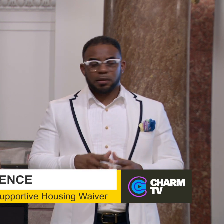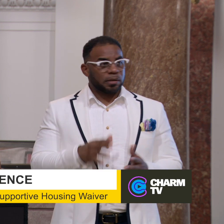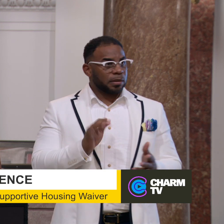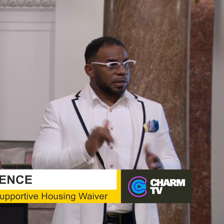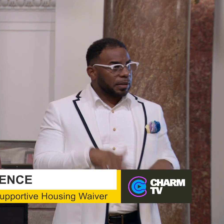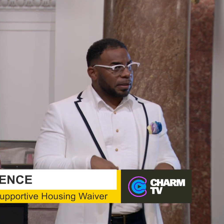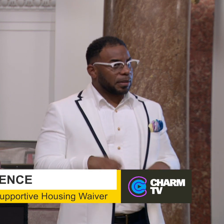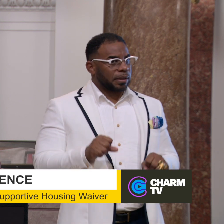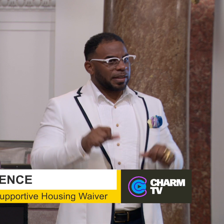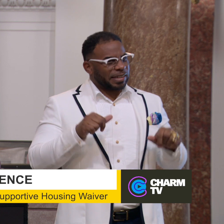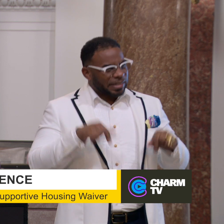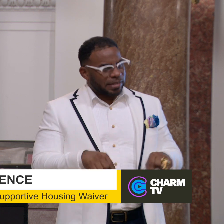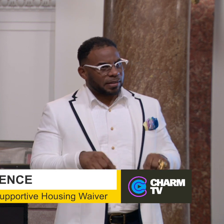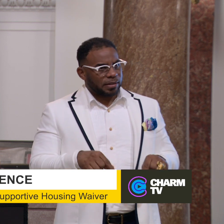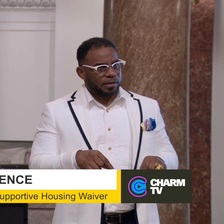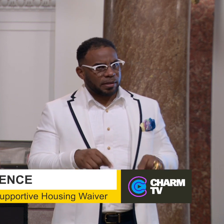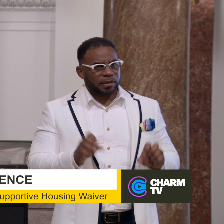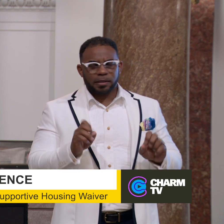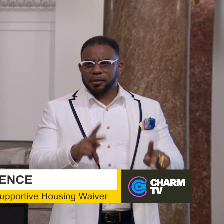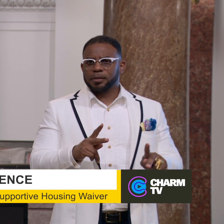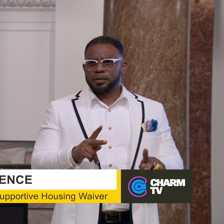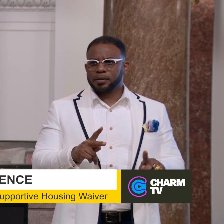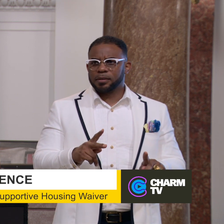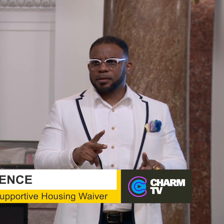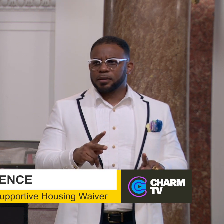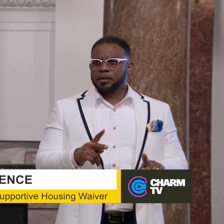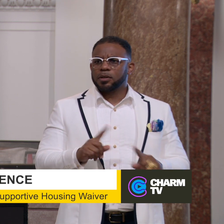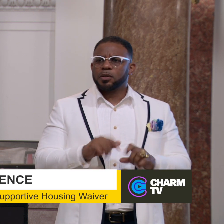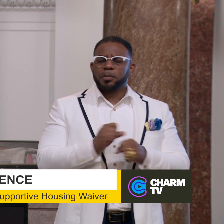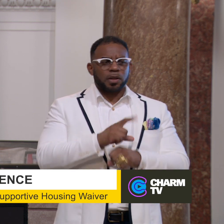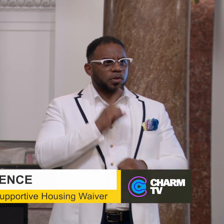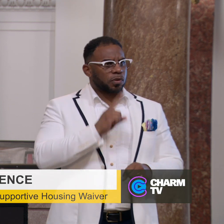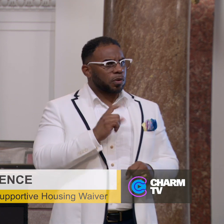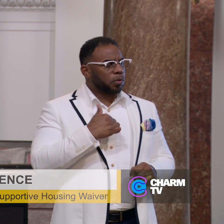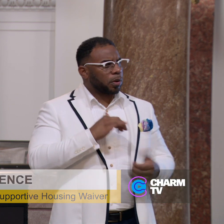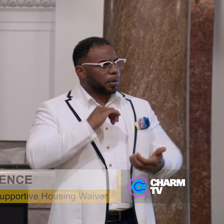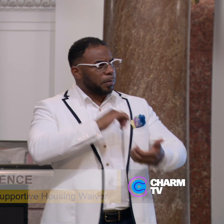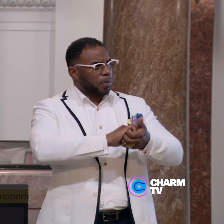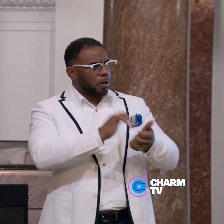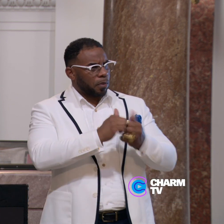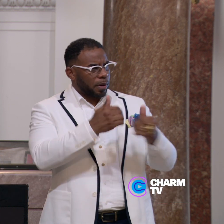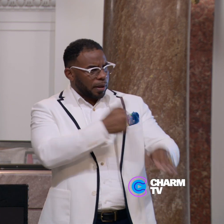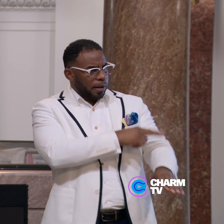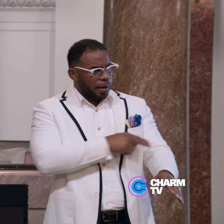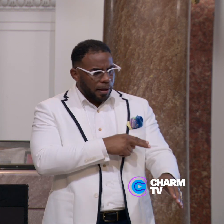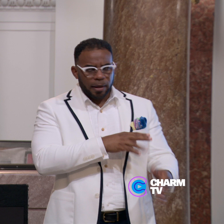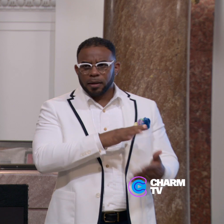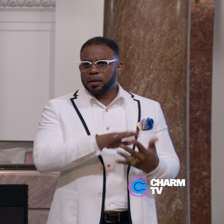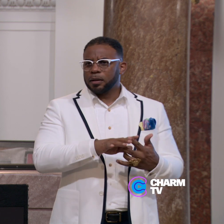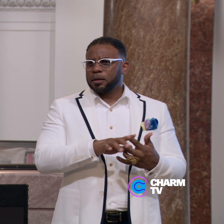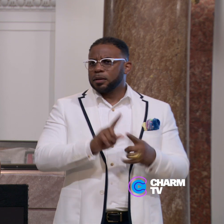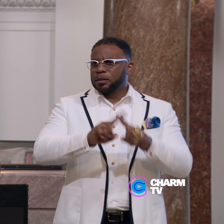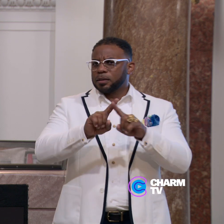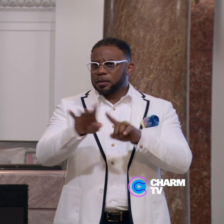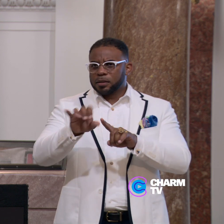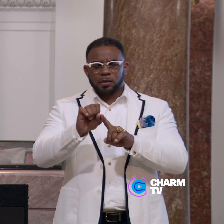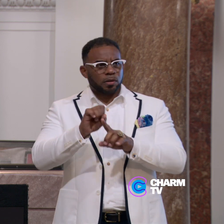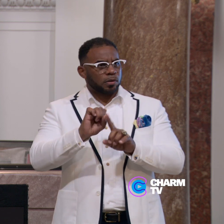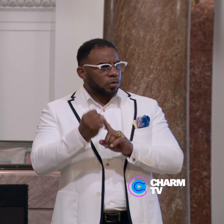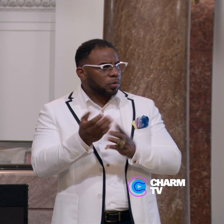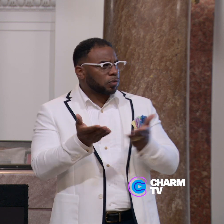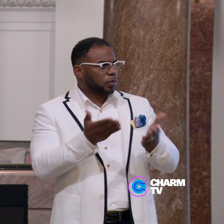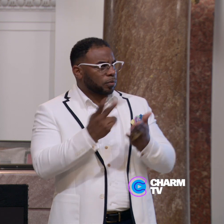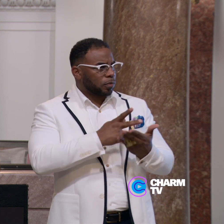that take this opportunity to make sure that we're partnering with the hospitals, with different social services